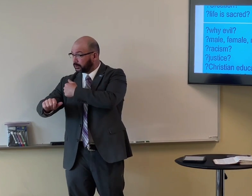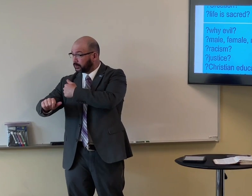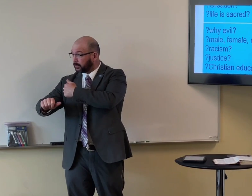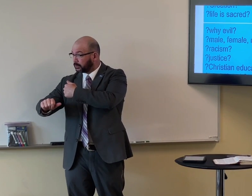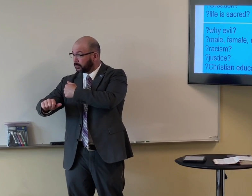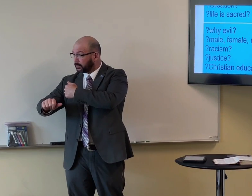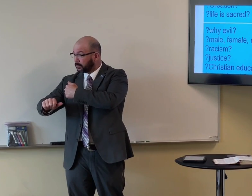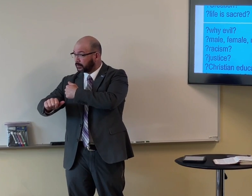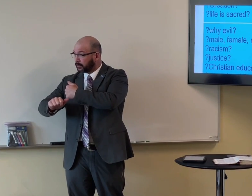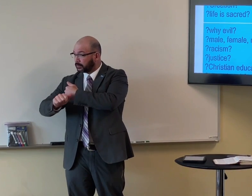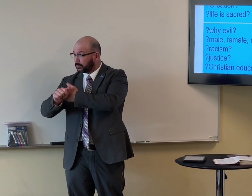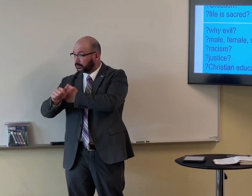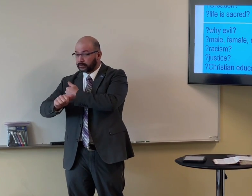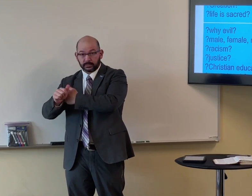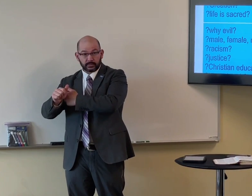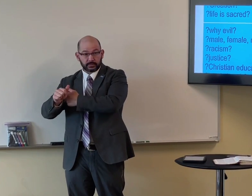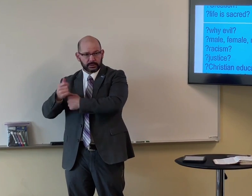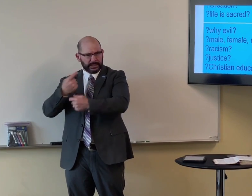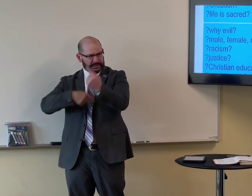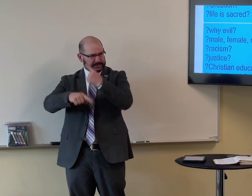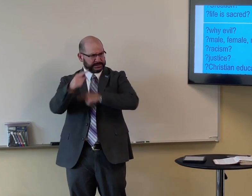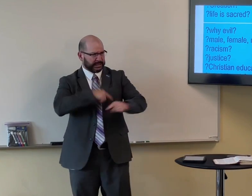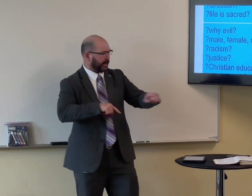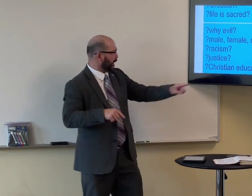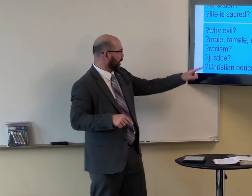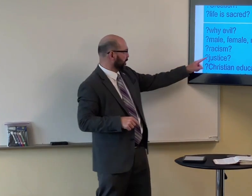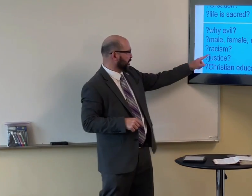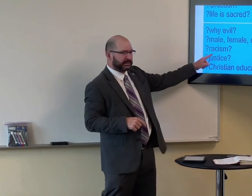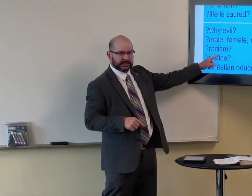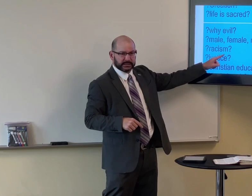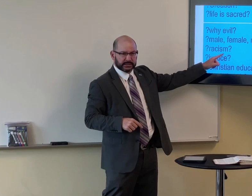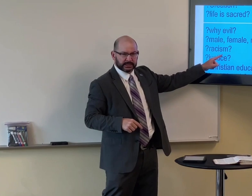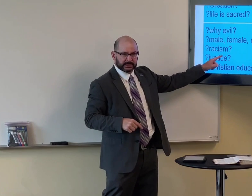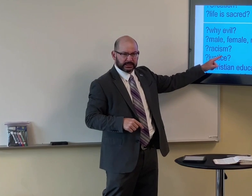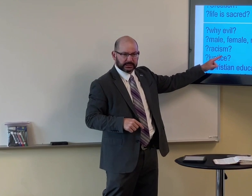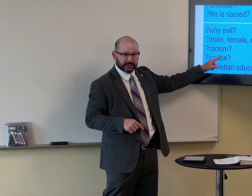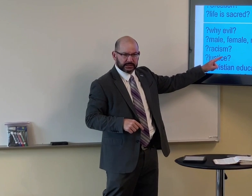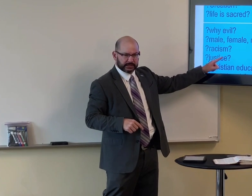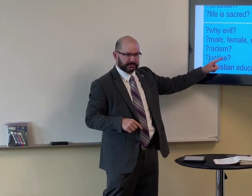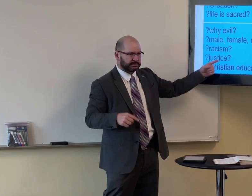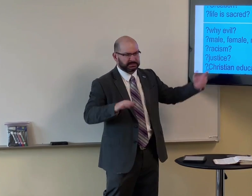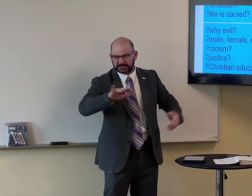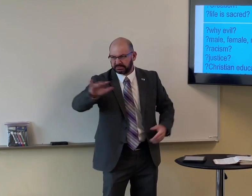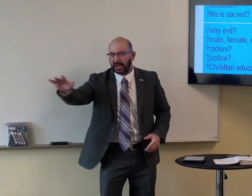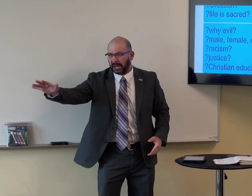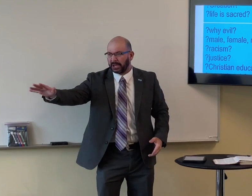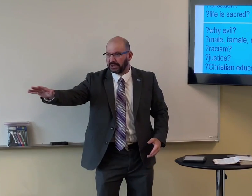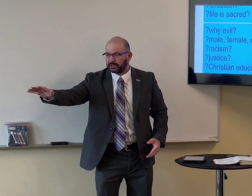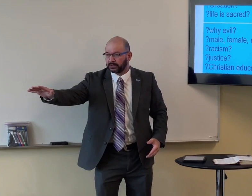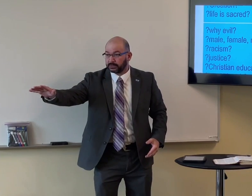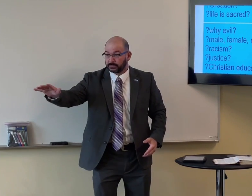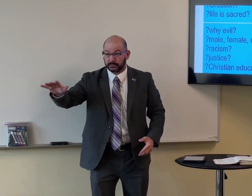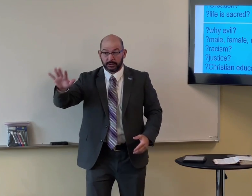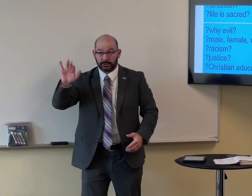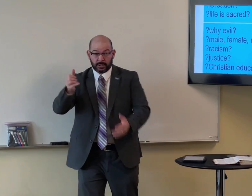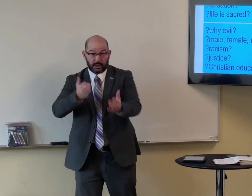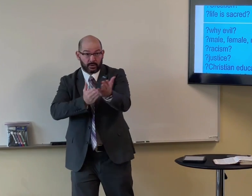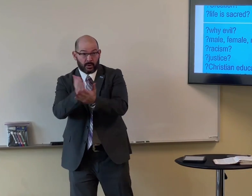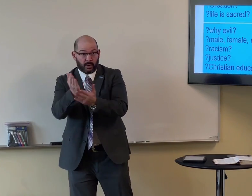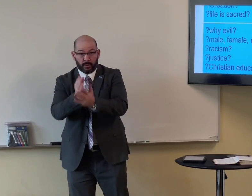Is there a sign for that? Yeah. Danger? Yeah. Racism? Yeah. You just spell it. Yeah. Finger spell it.